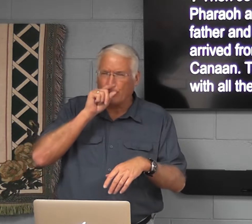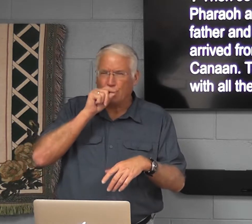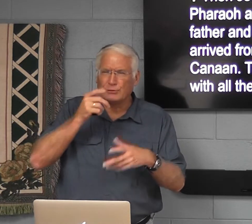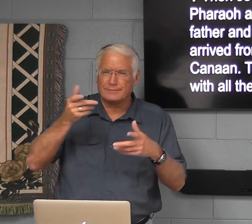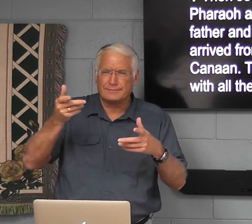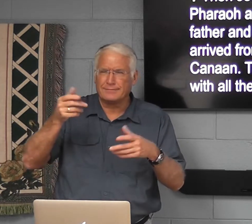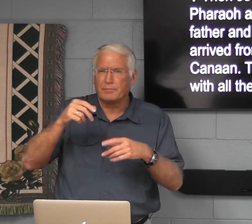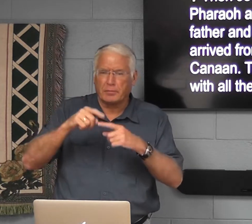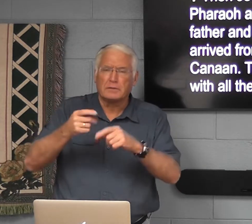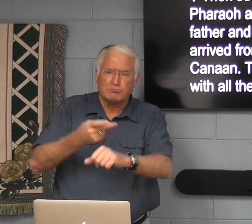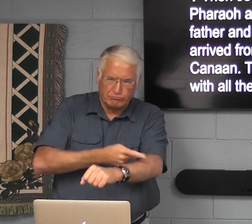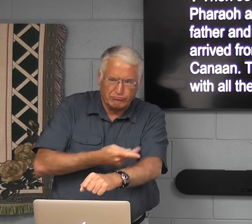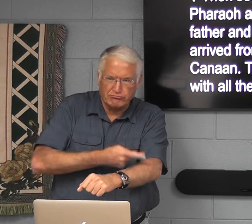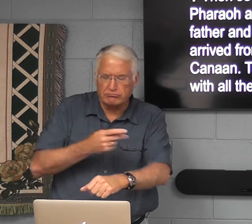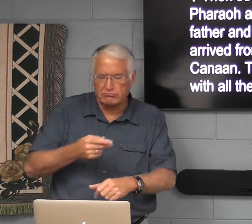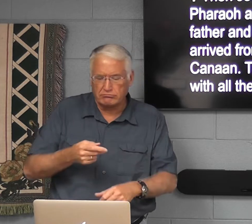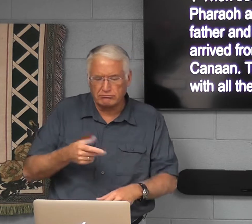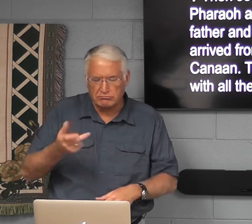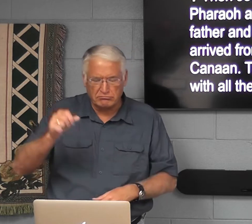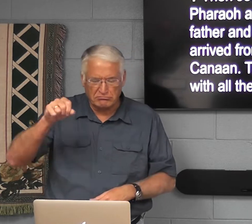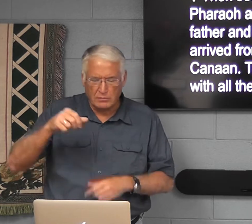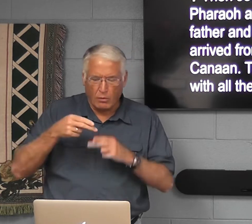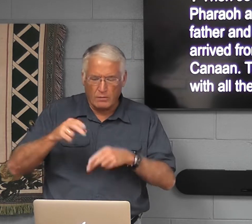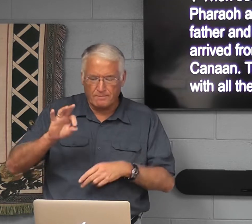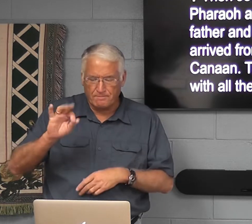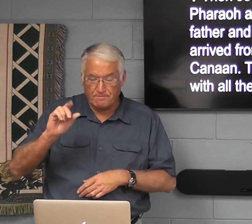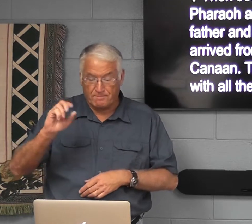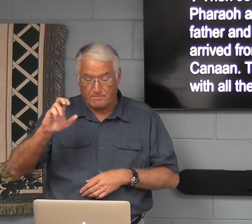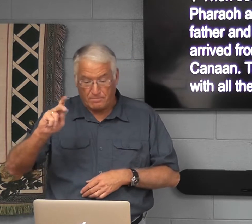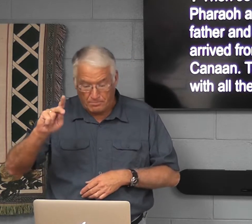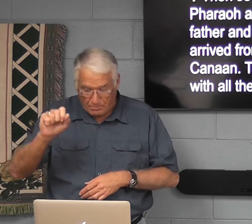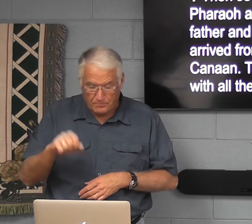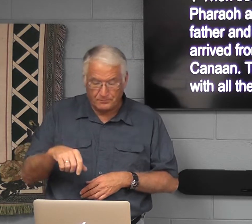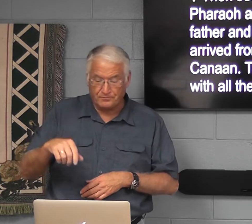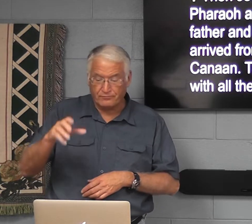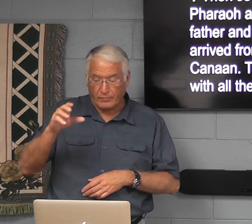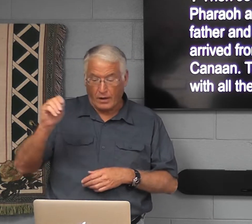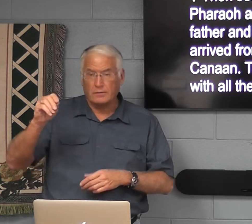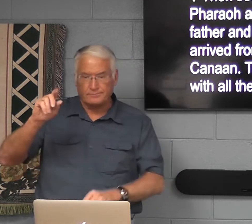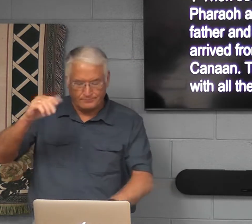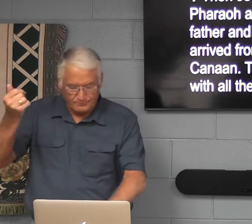well now maybe not birds so much, but sheep, they called them flocks.